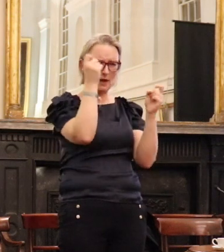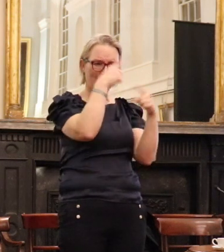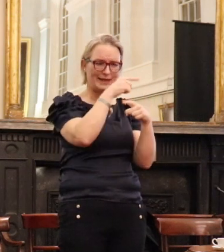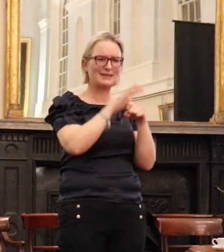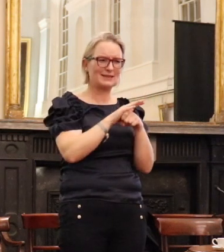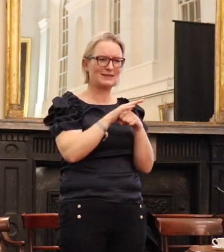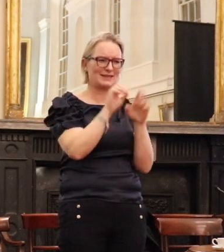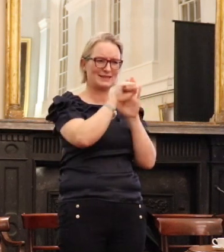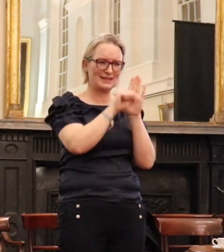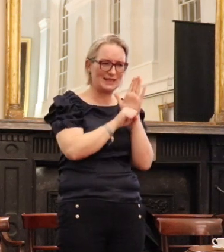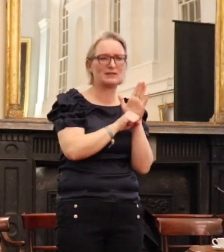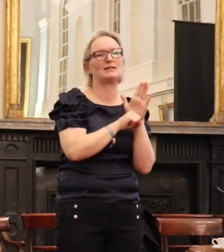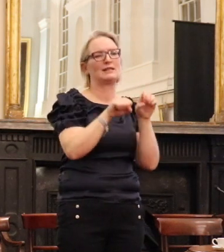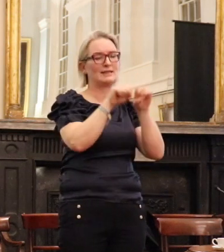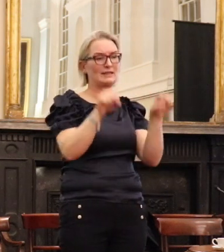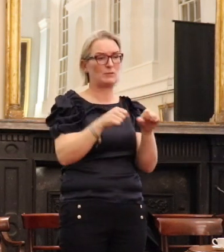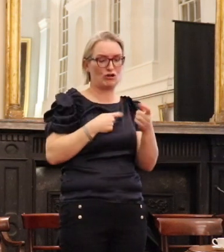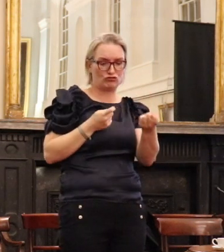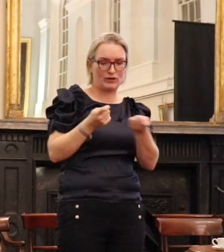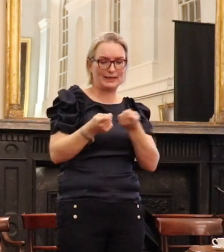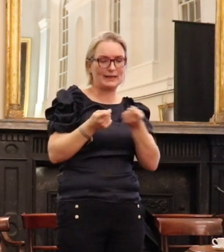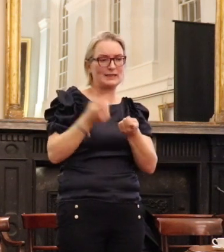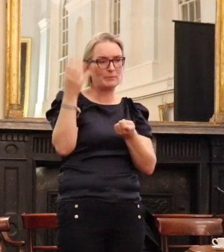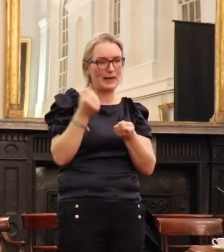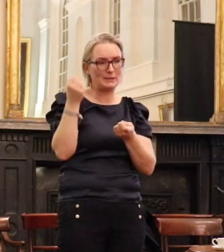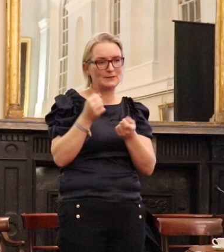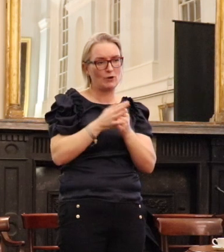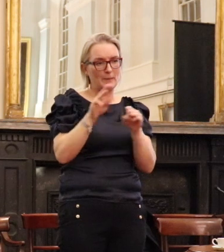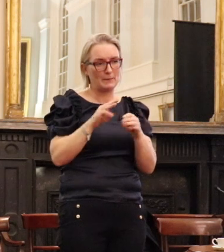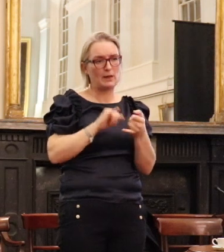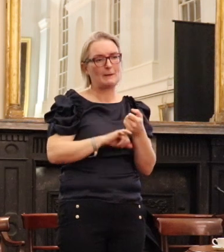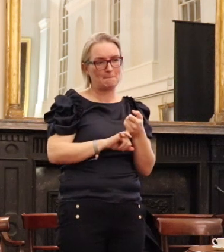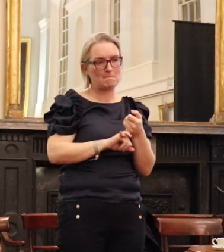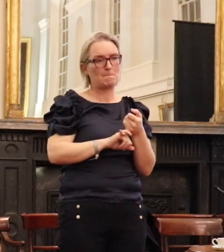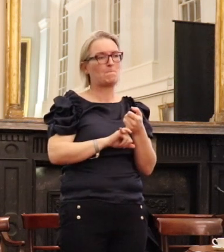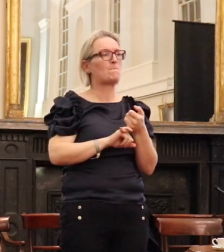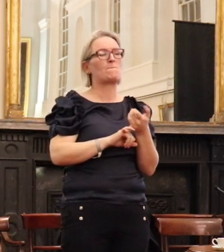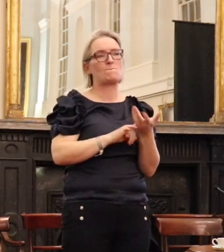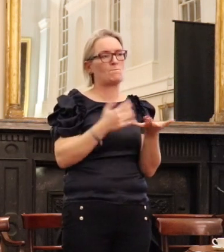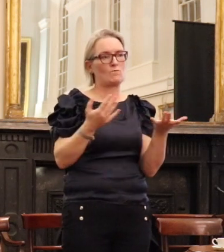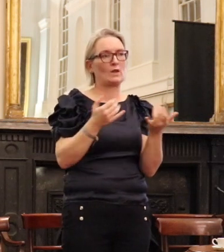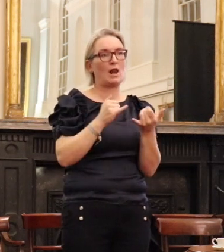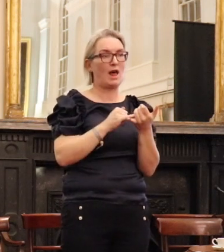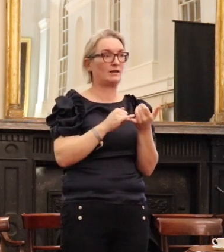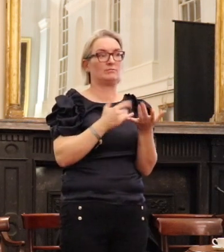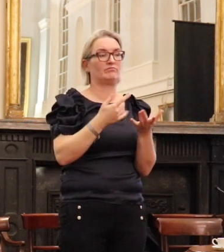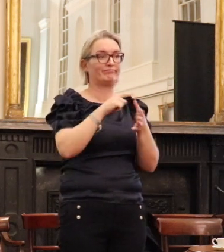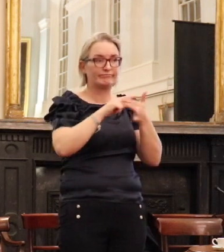statutory system that regulates the payments that keep people alive